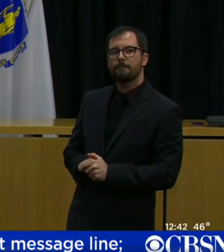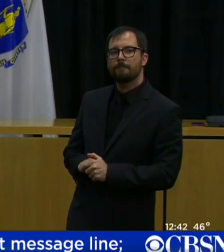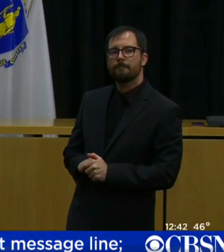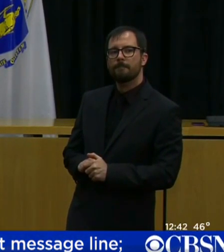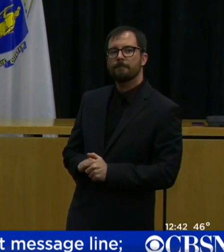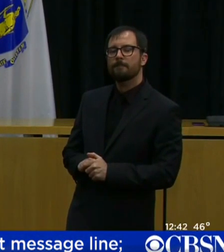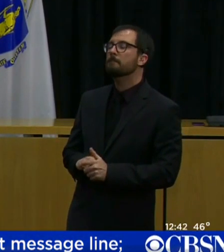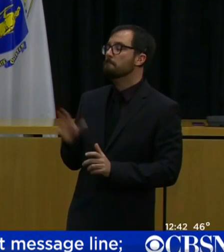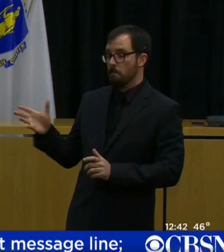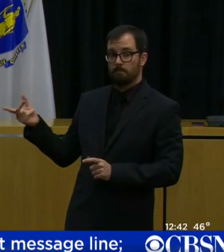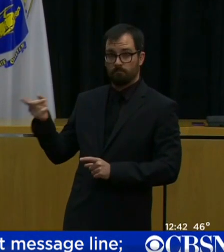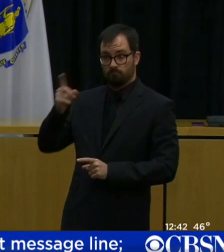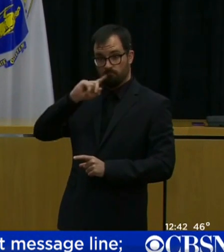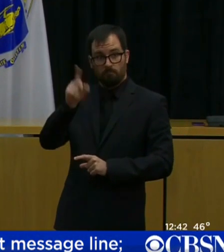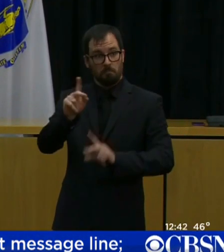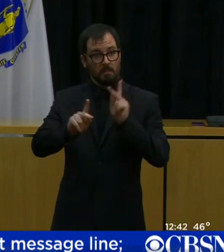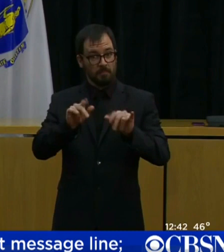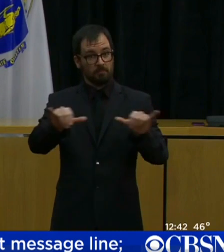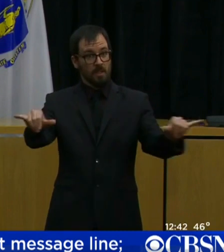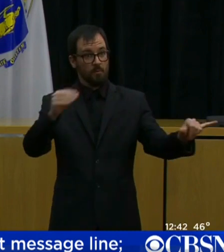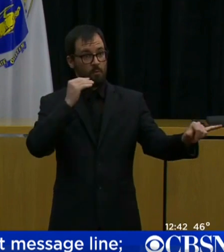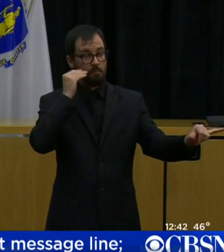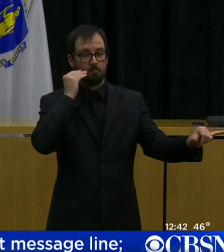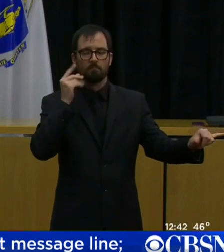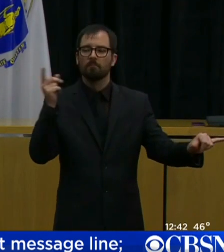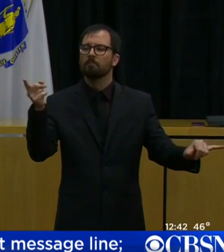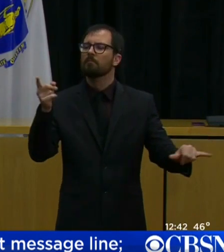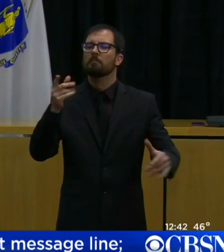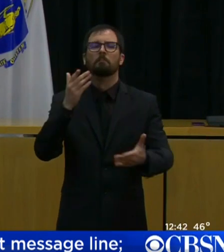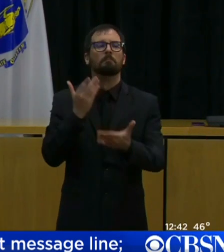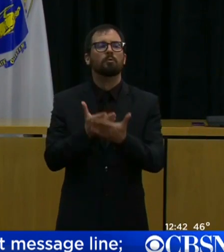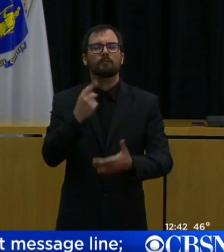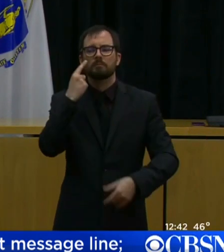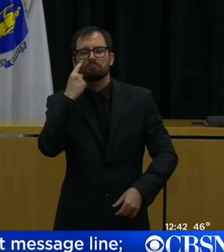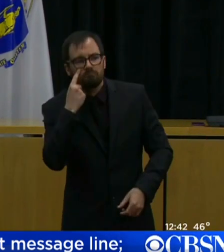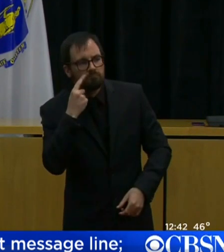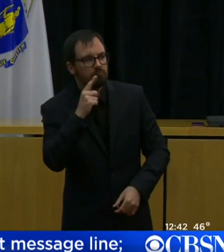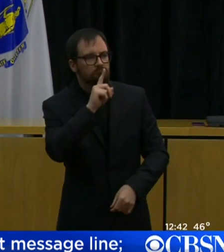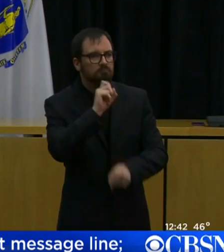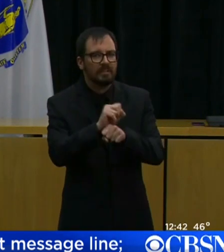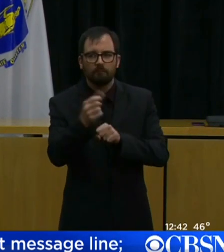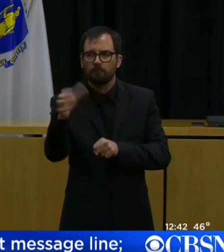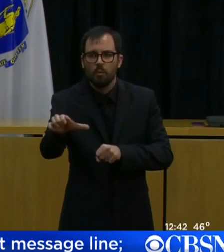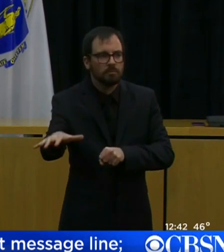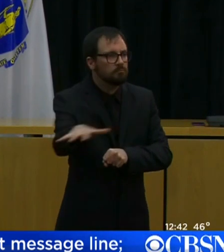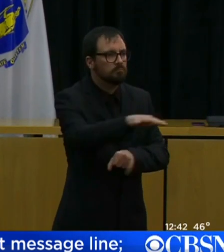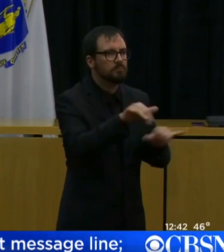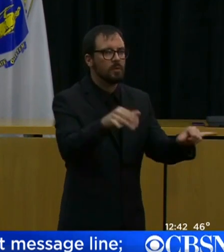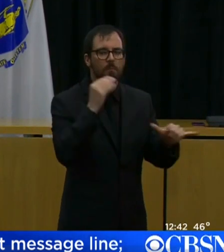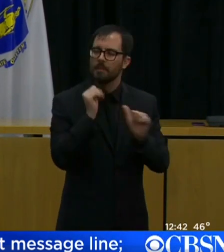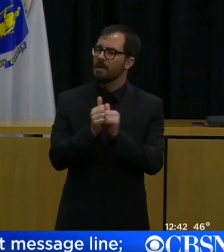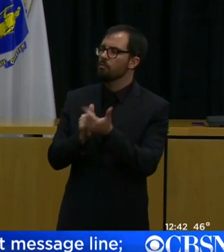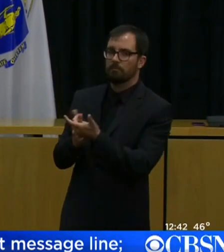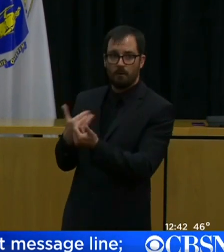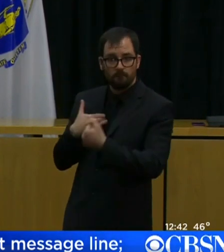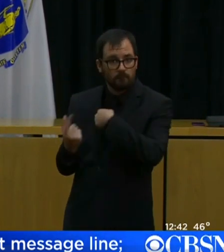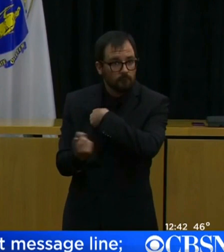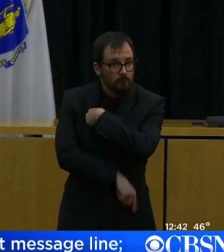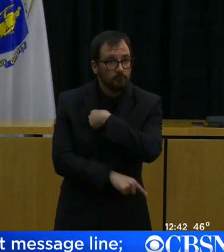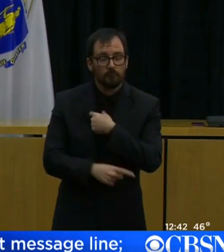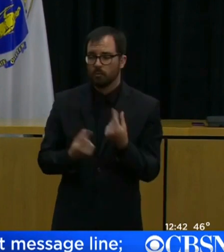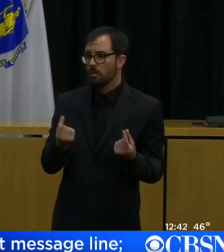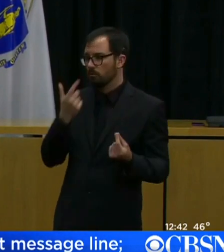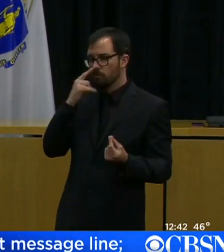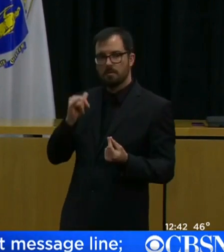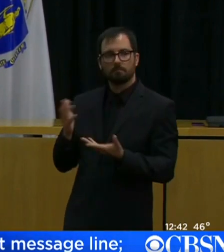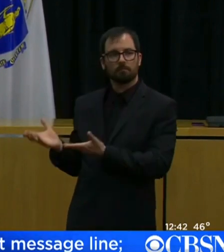not some businesses really are staying closed? Are there any penalties? seems like the stay at home advisory is